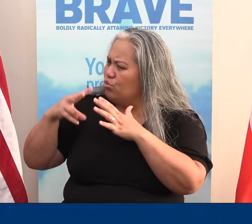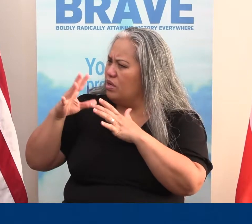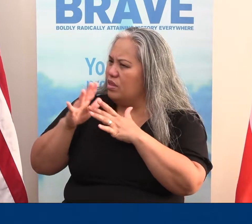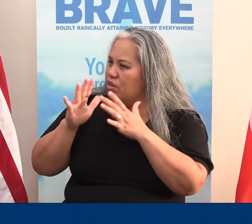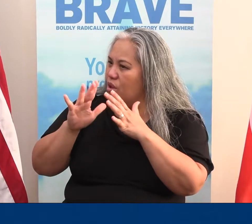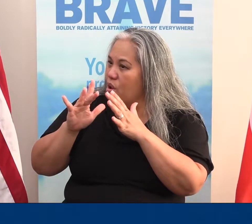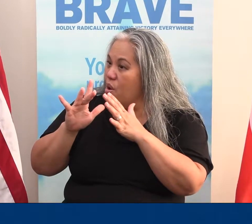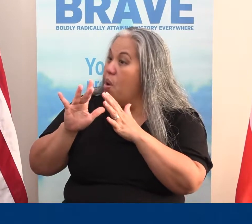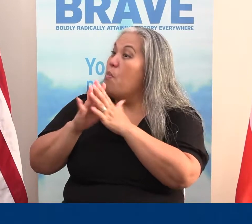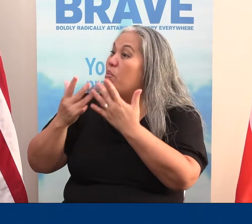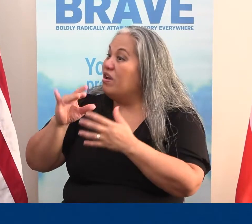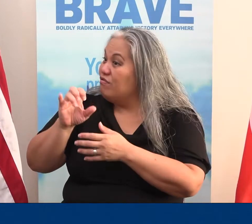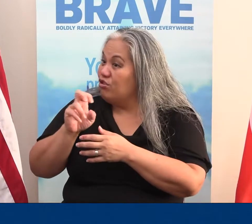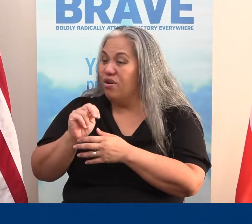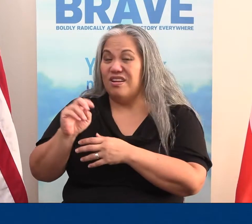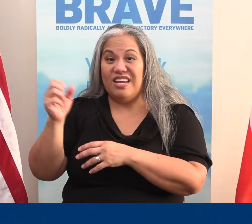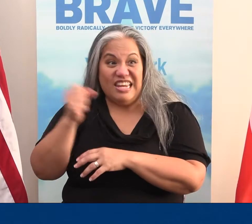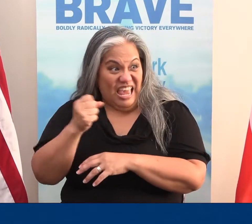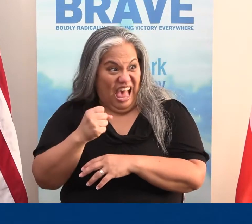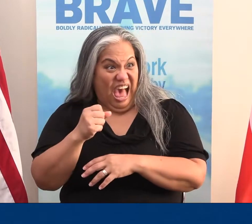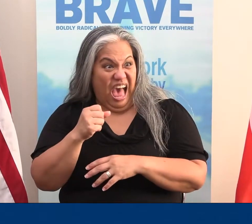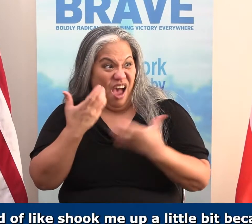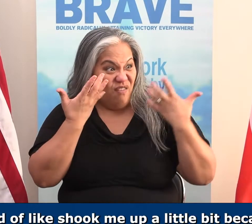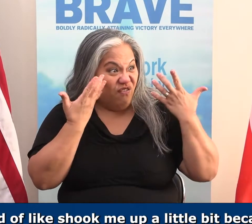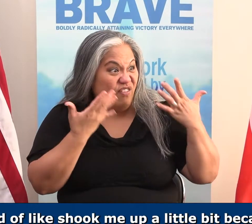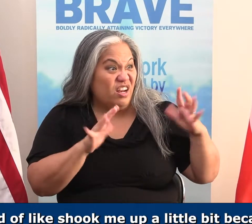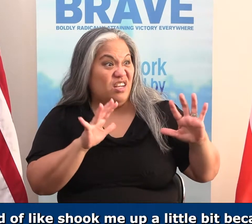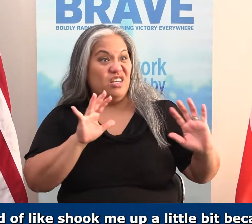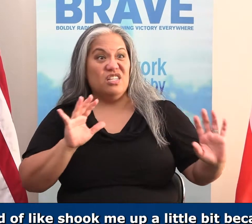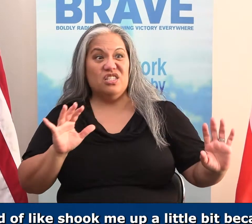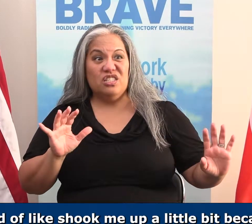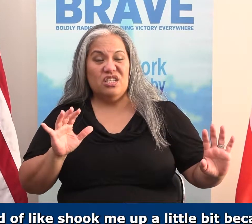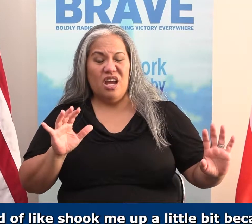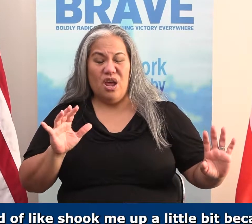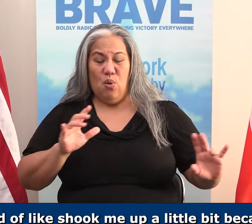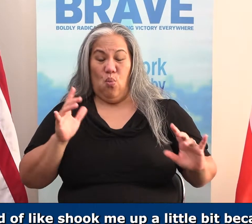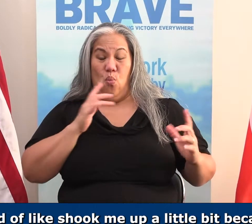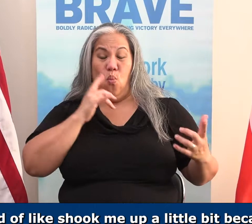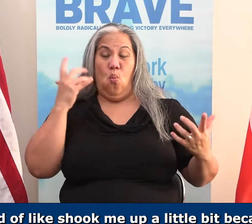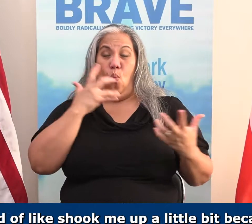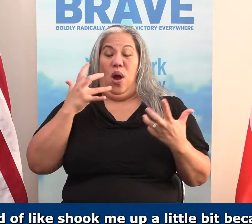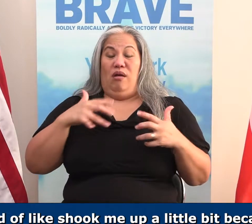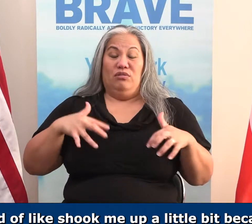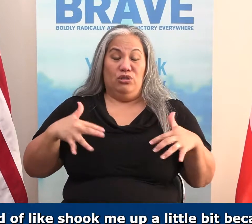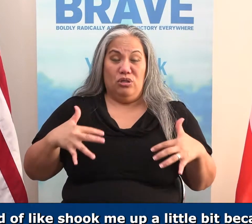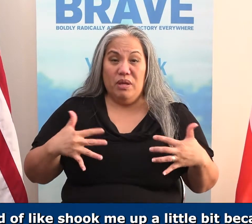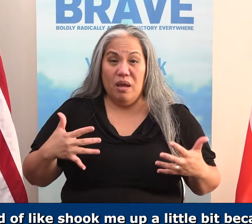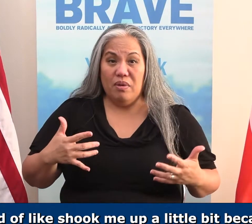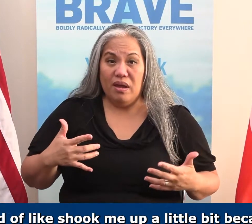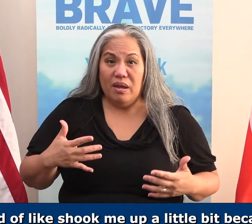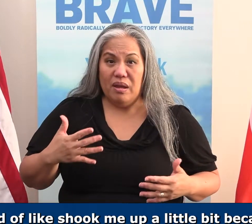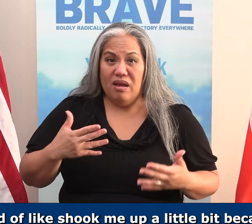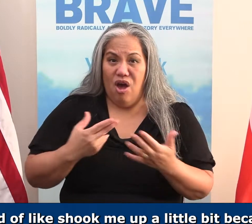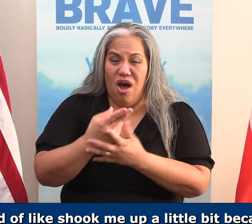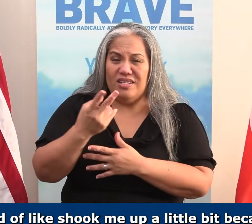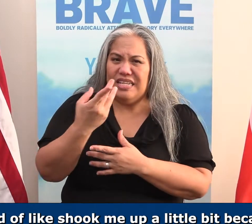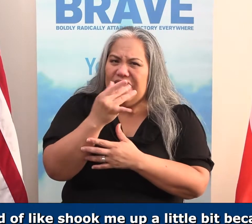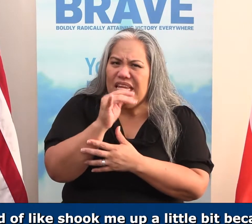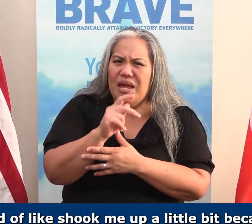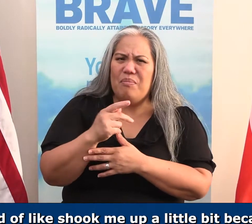He says, Yeah, I did. It kind of, like, shook me up a little bit because, you know, honestly, Kip, I was